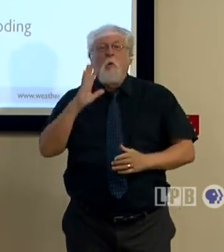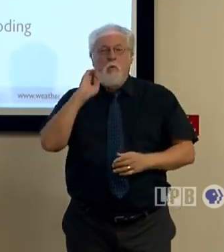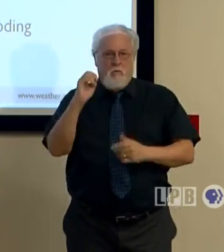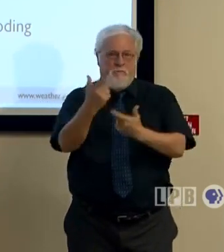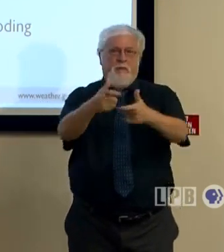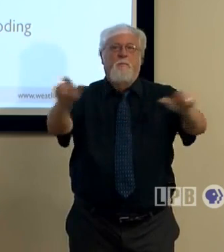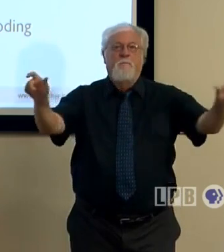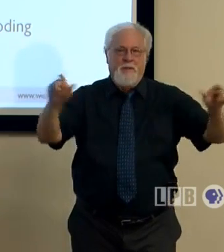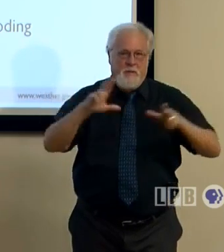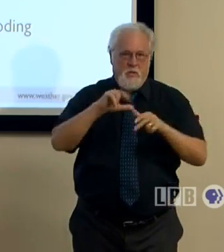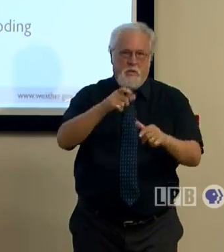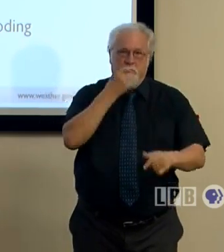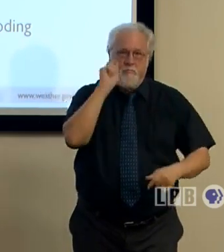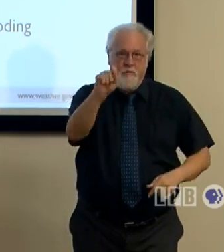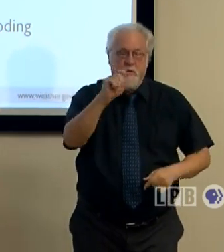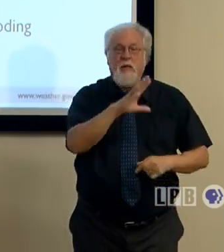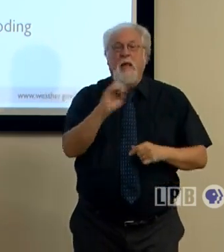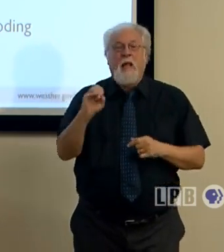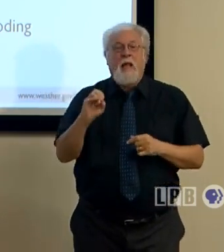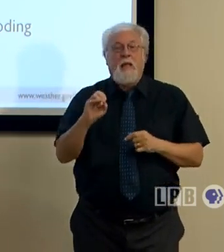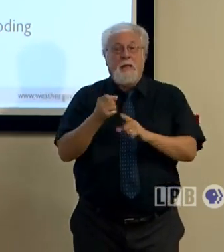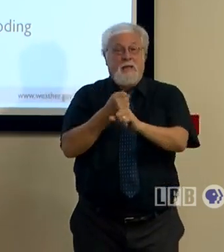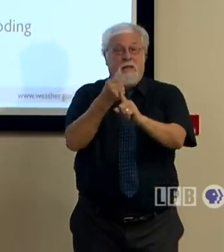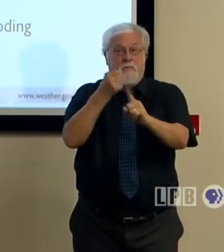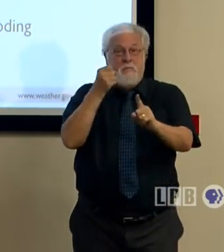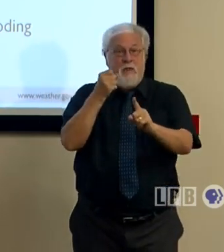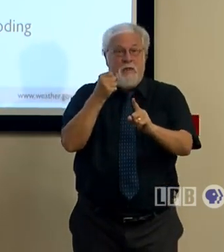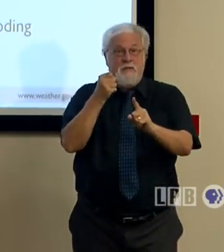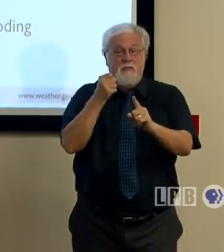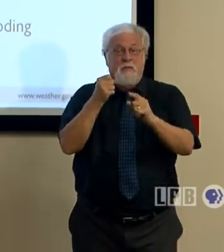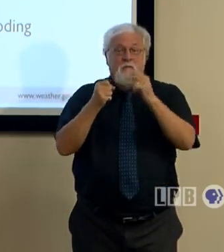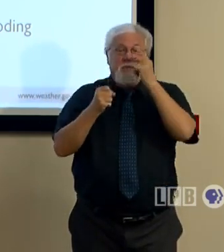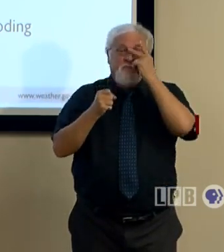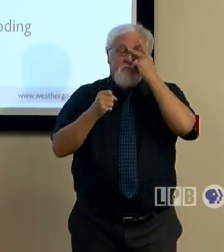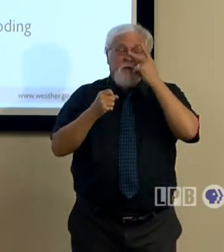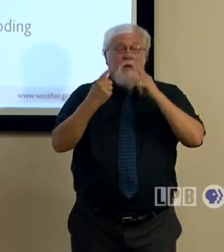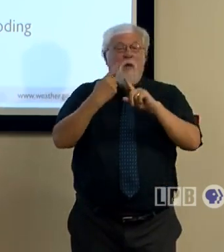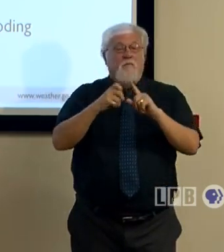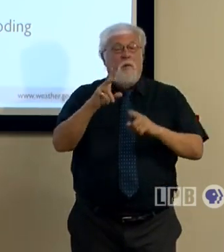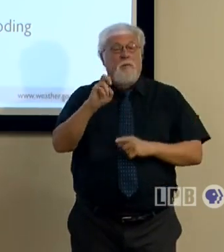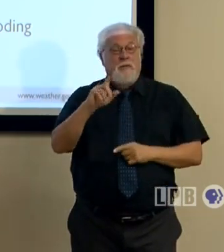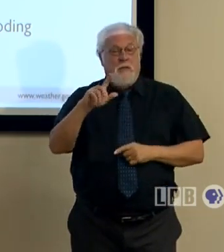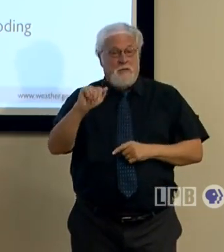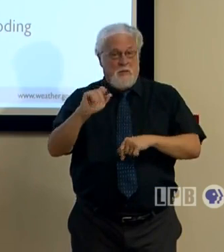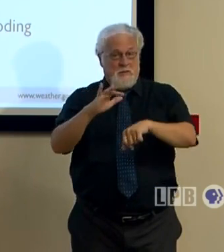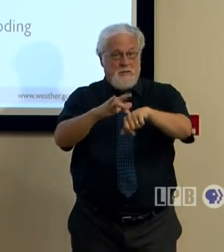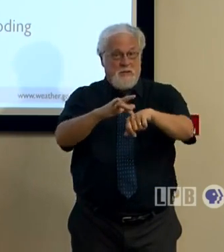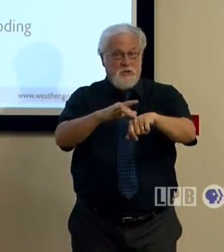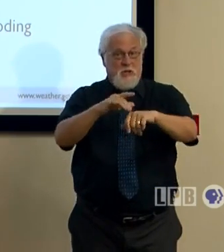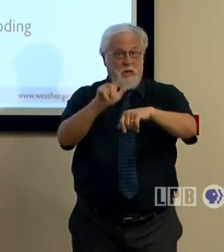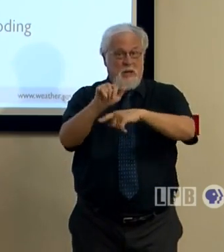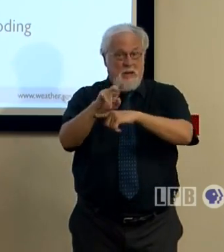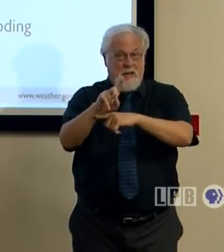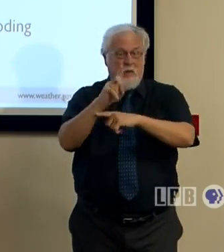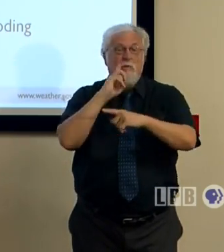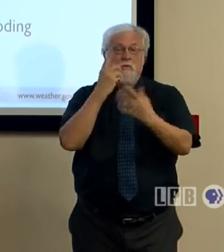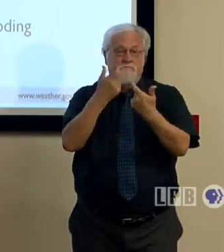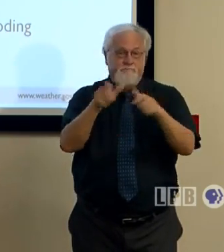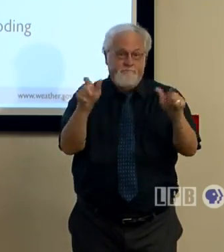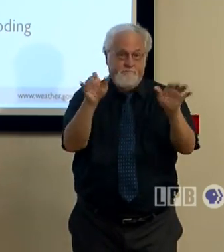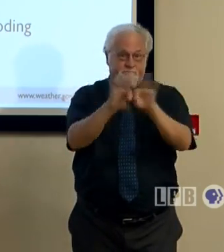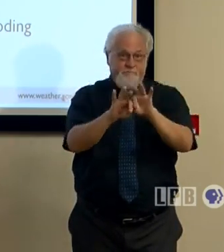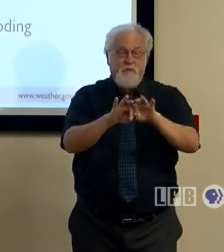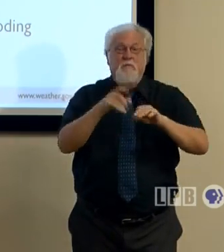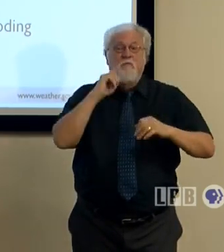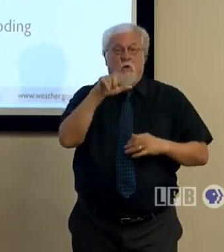a major hurricane. And the impacts of Delta when it comes onshore are going to be significant to the state of